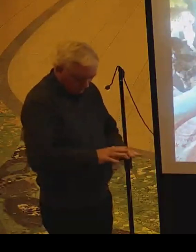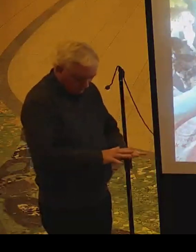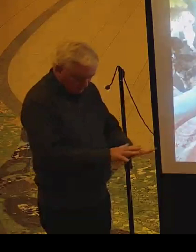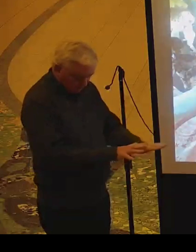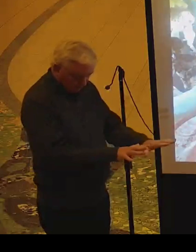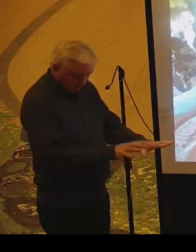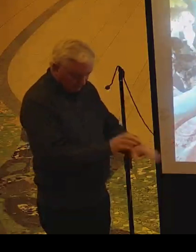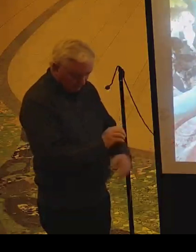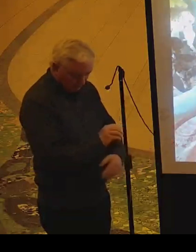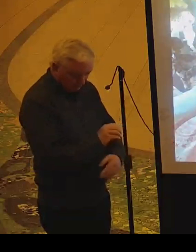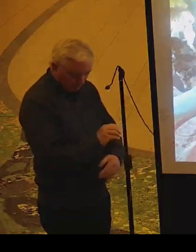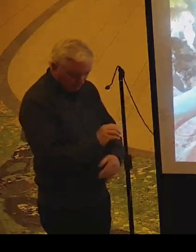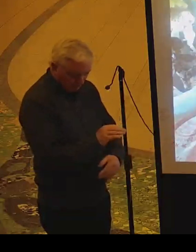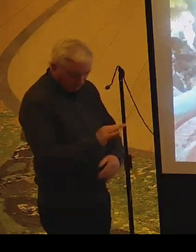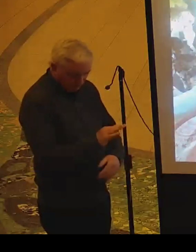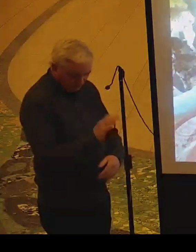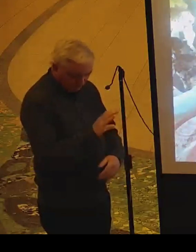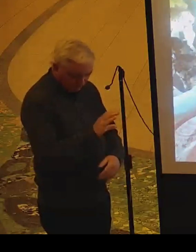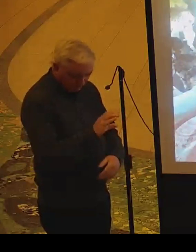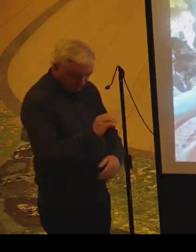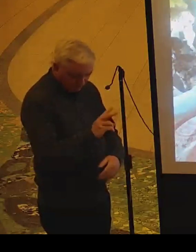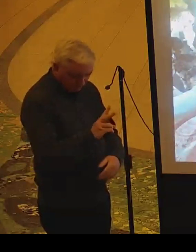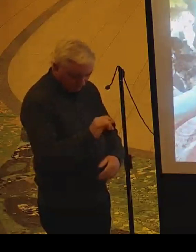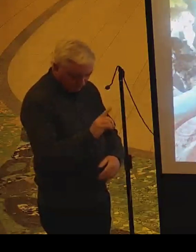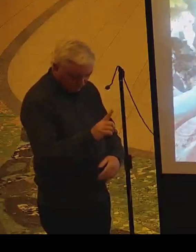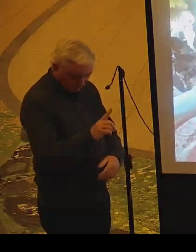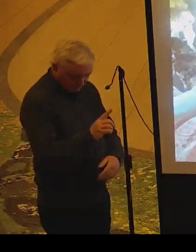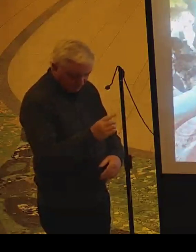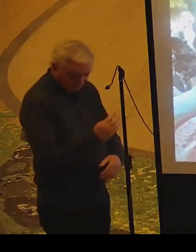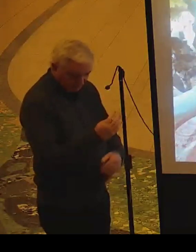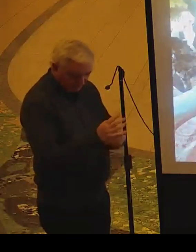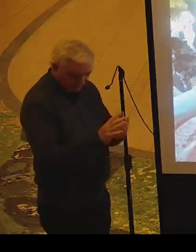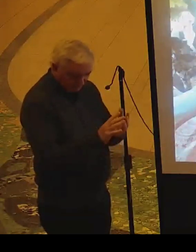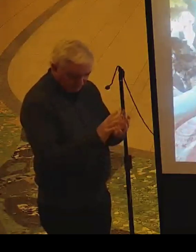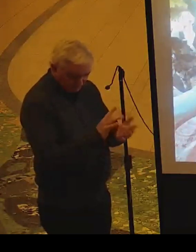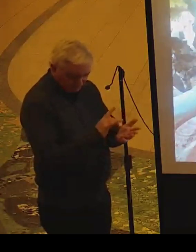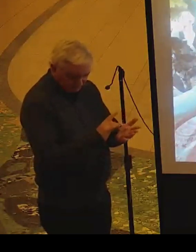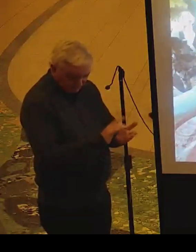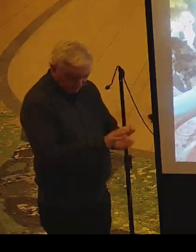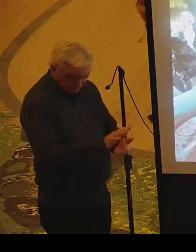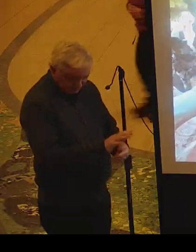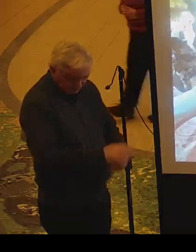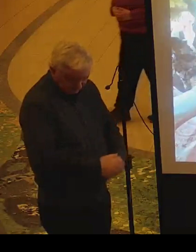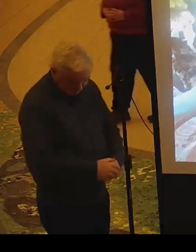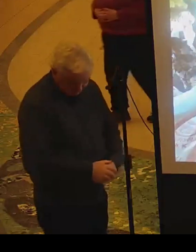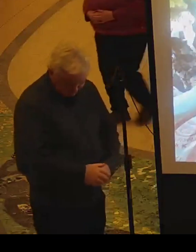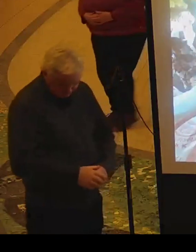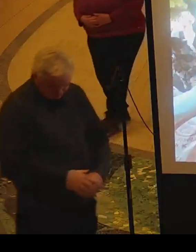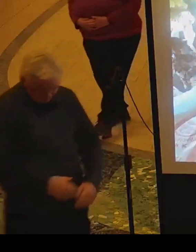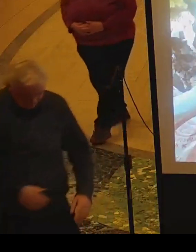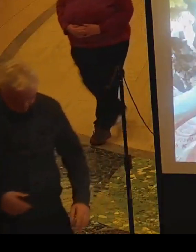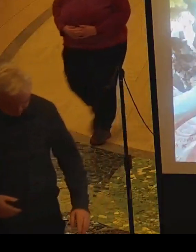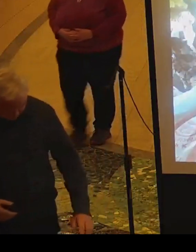the spread of COVID-19.